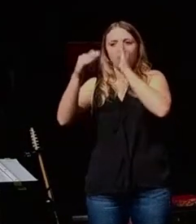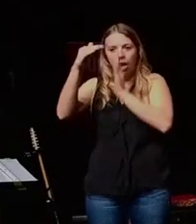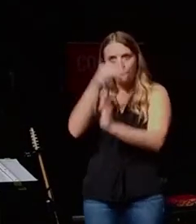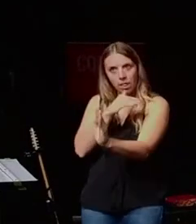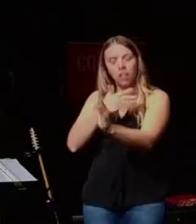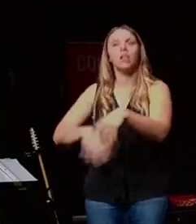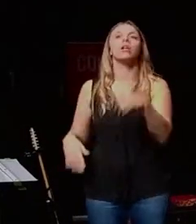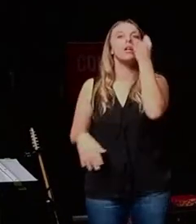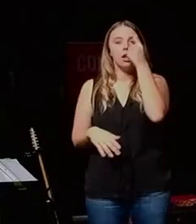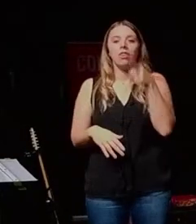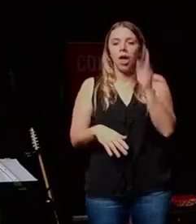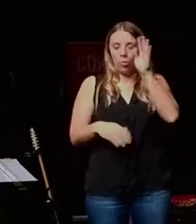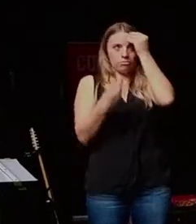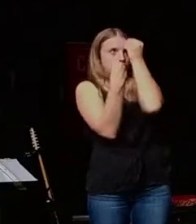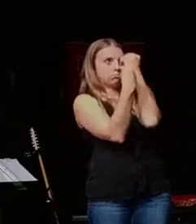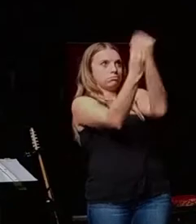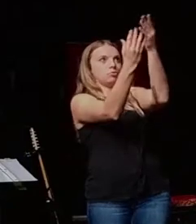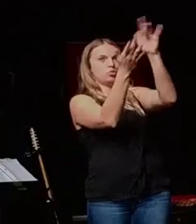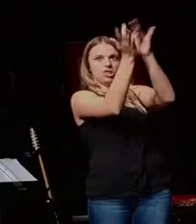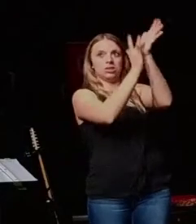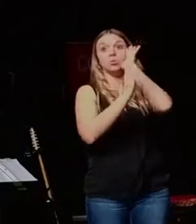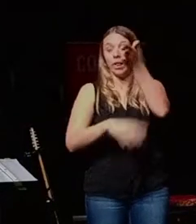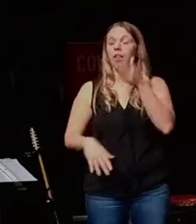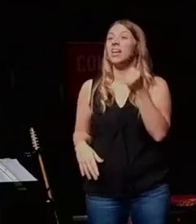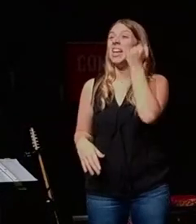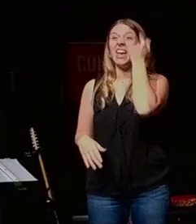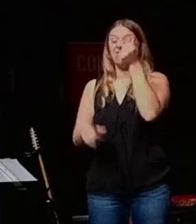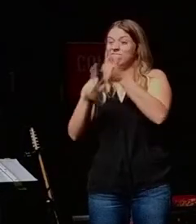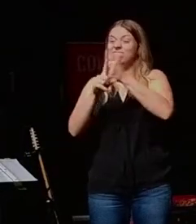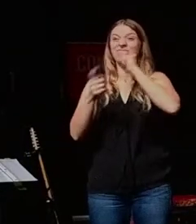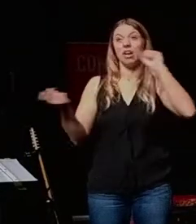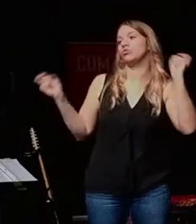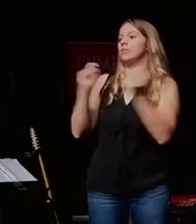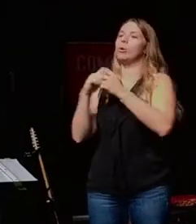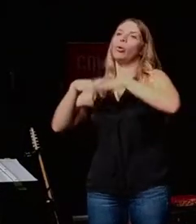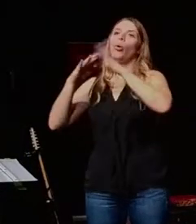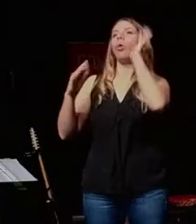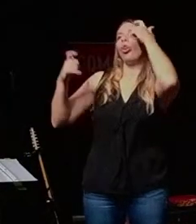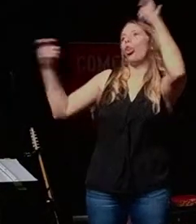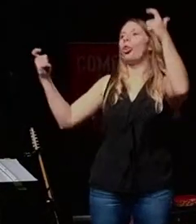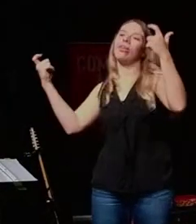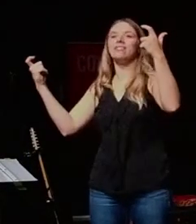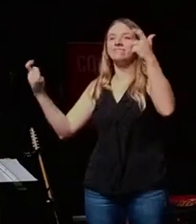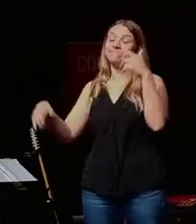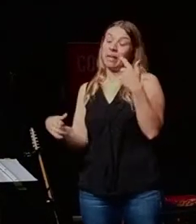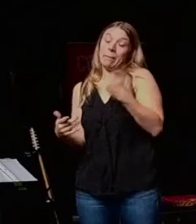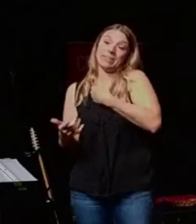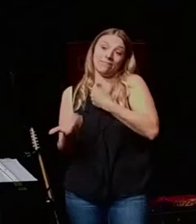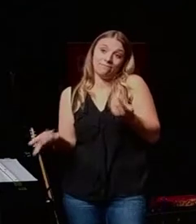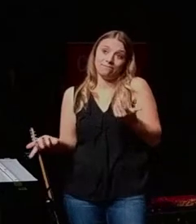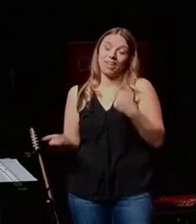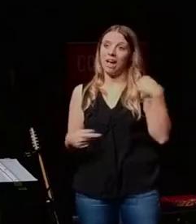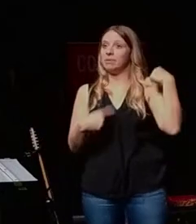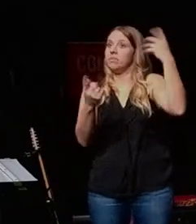she or he will submit to Jesus. And a non-transformed entrepreneur usually is not super humble. Like, know that about myself. I've